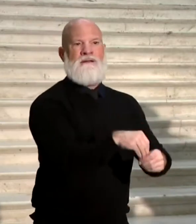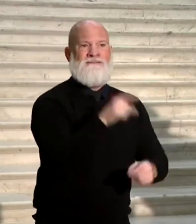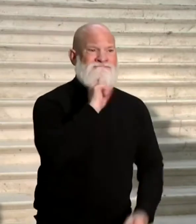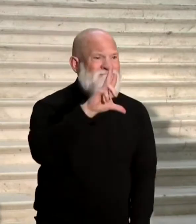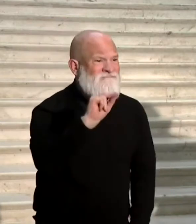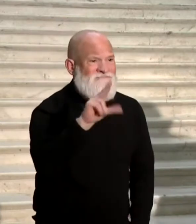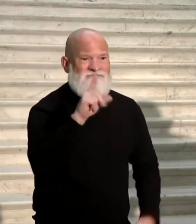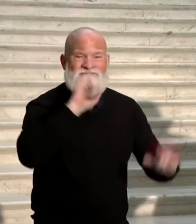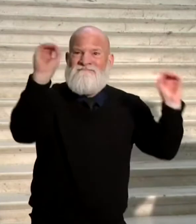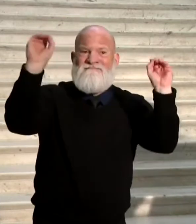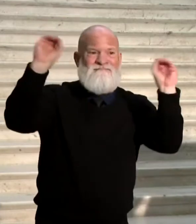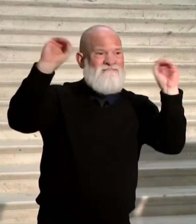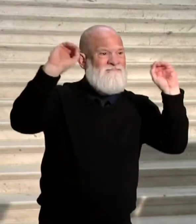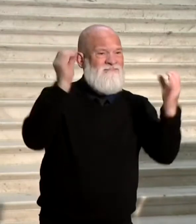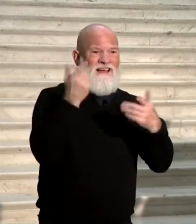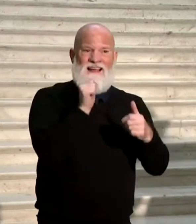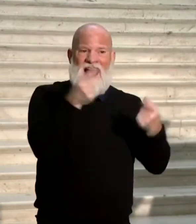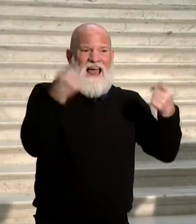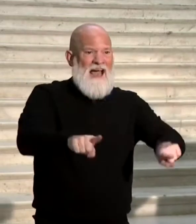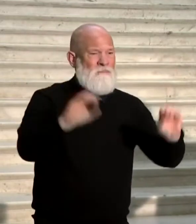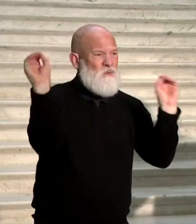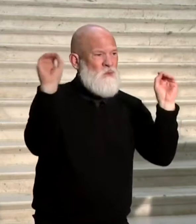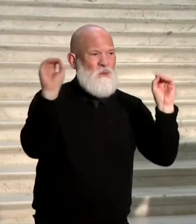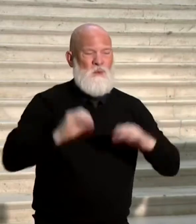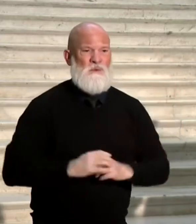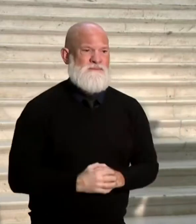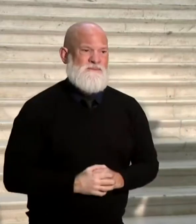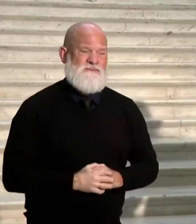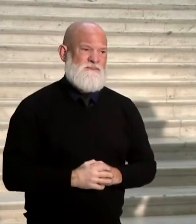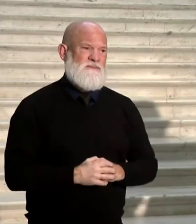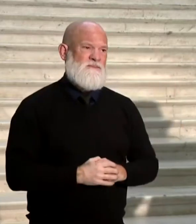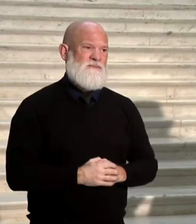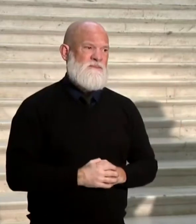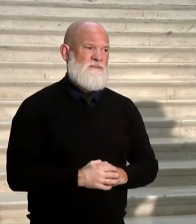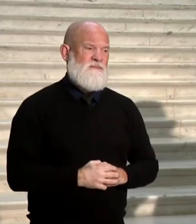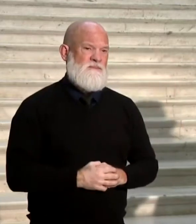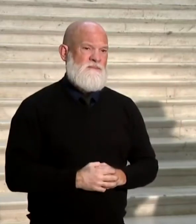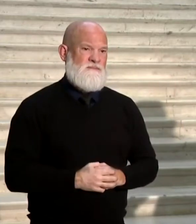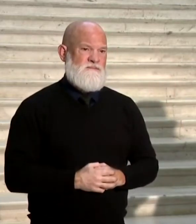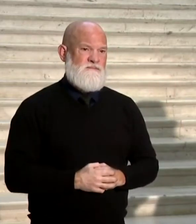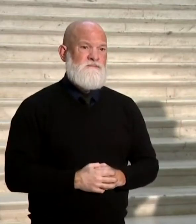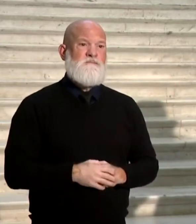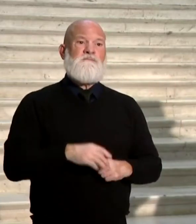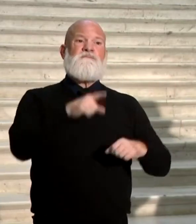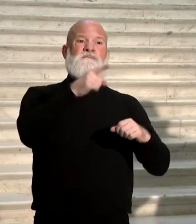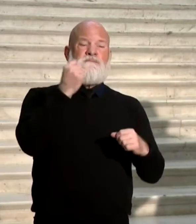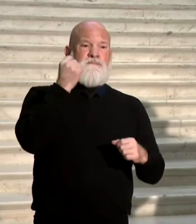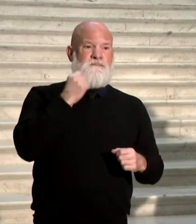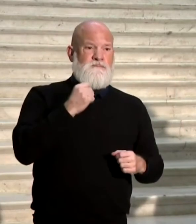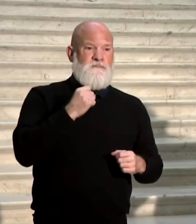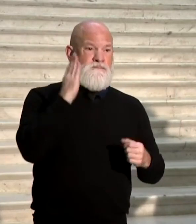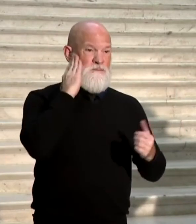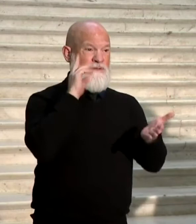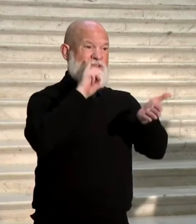Let's see. Raffensperger does not have a brother named Ron Raffensperger. That is also not real. The president tweeted that out as well.